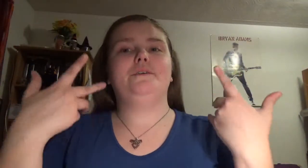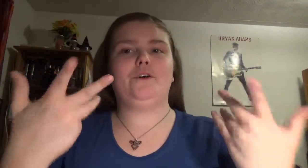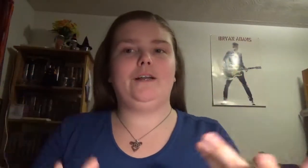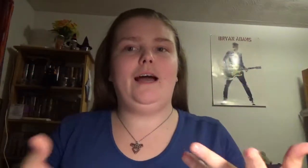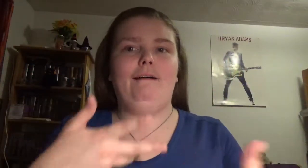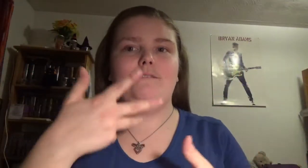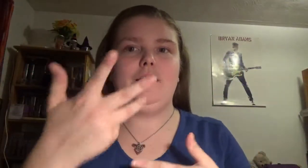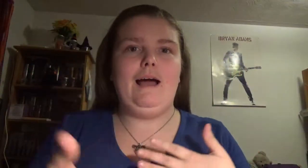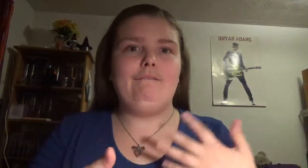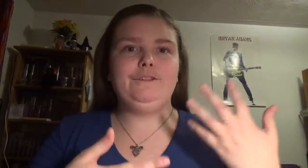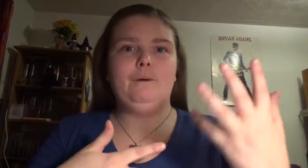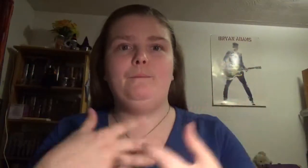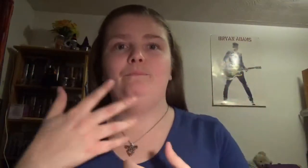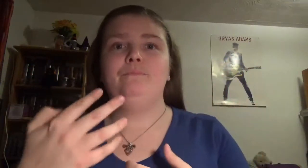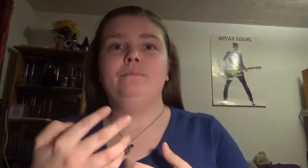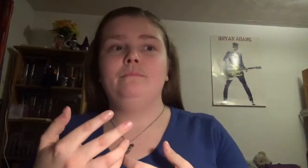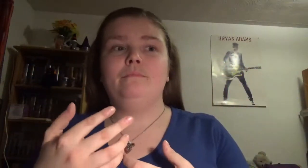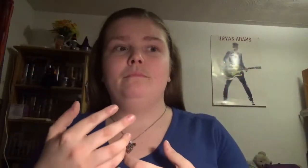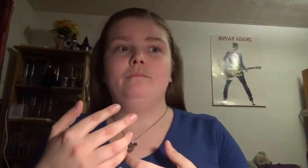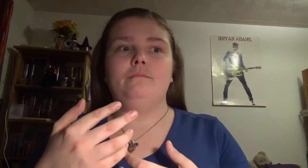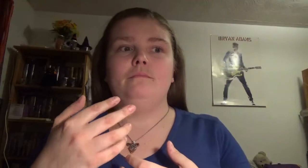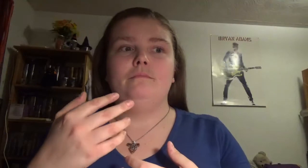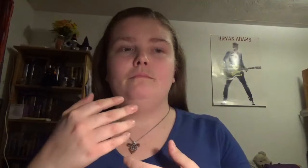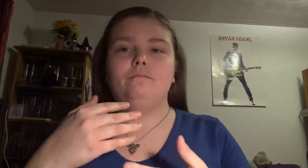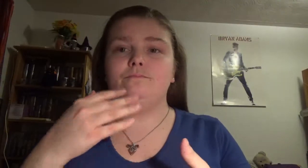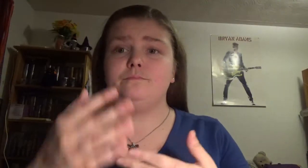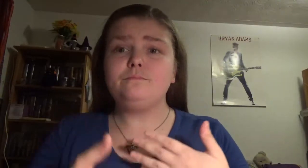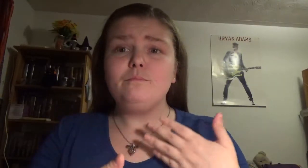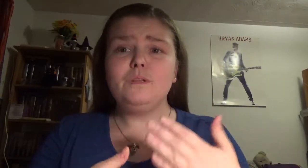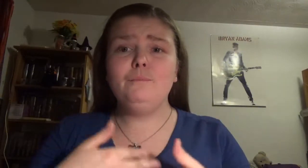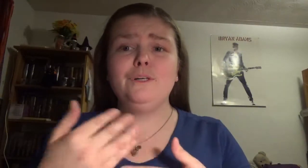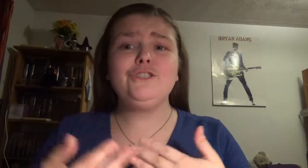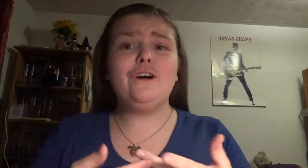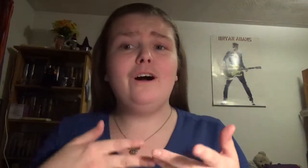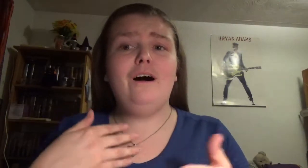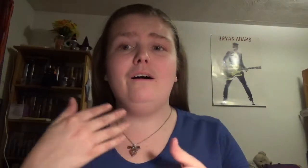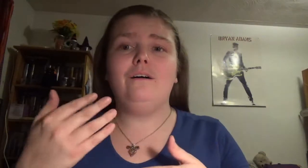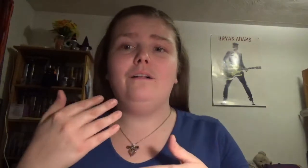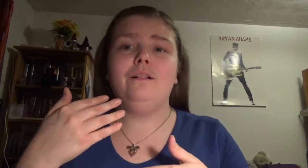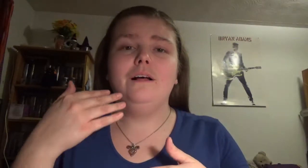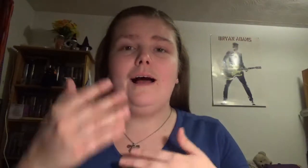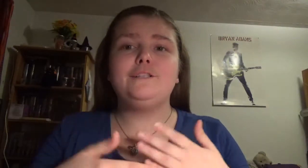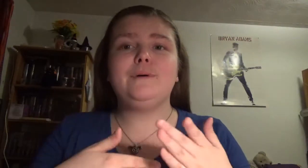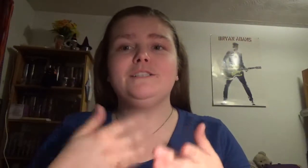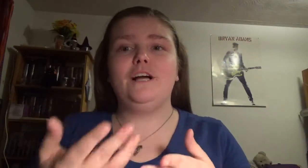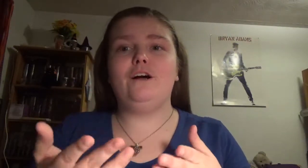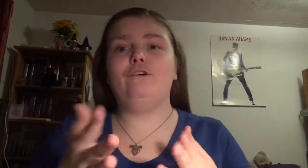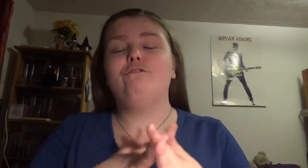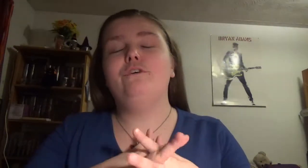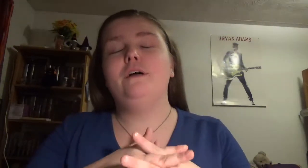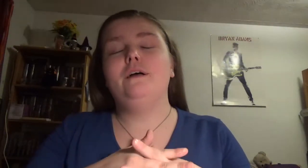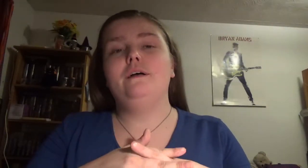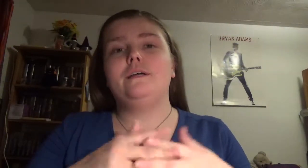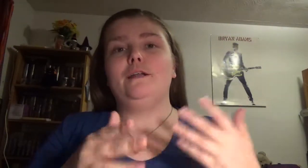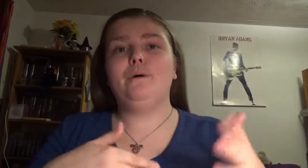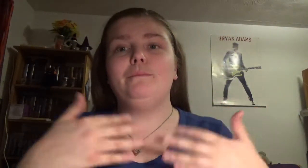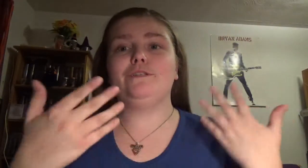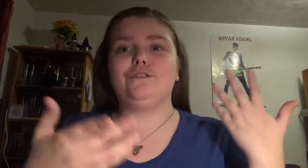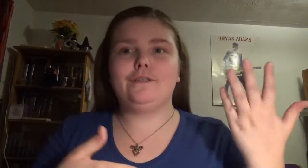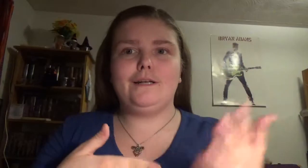you're going to have to have some push in all aspects of getting published, getting